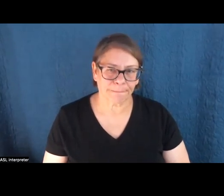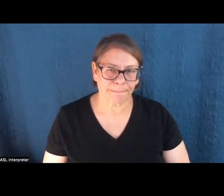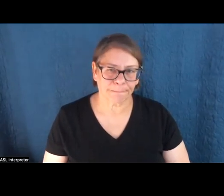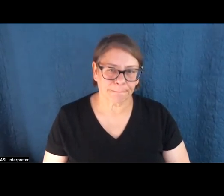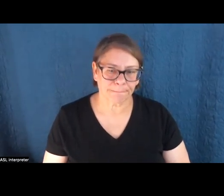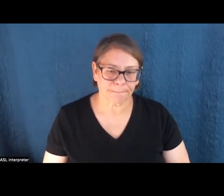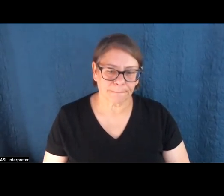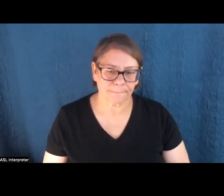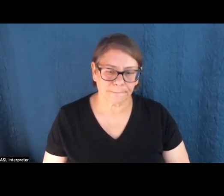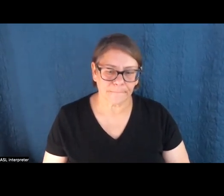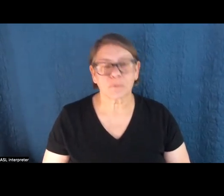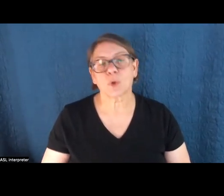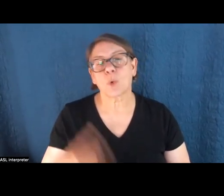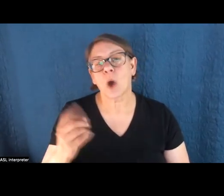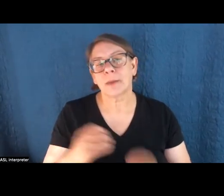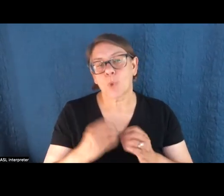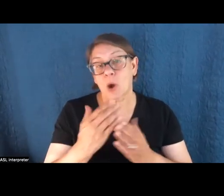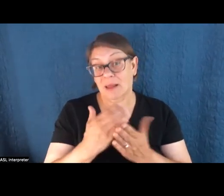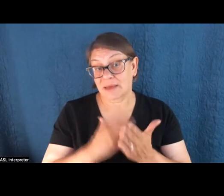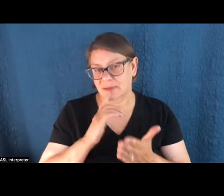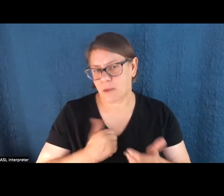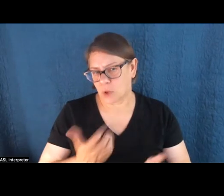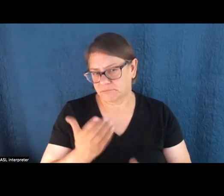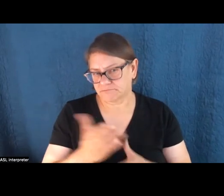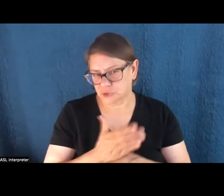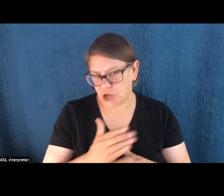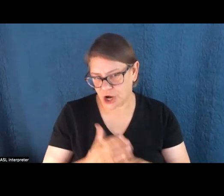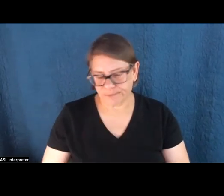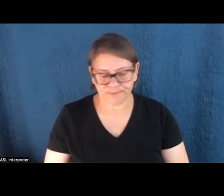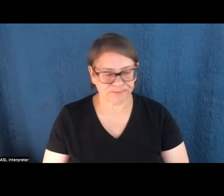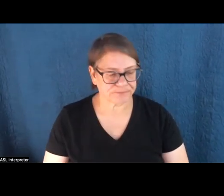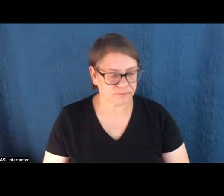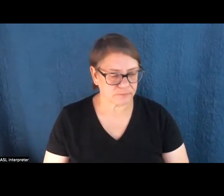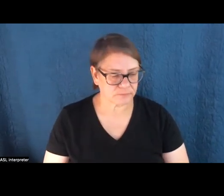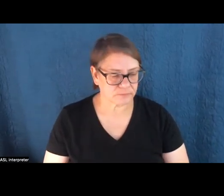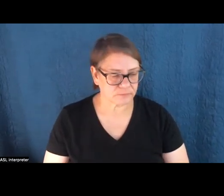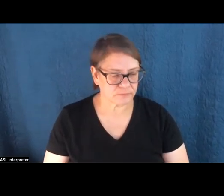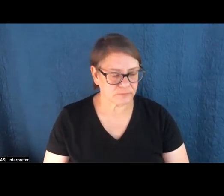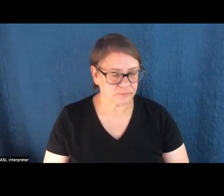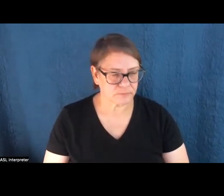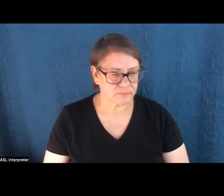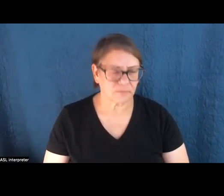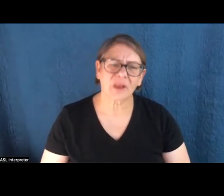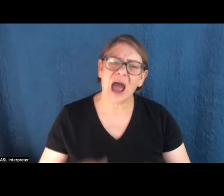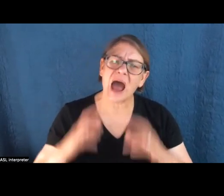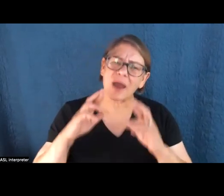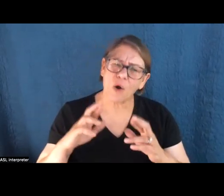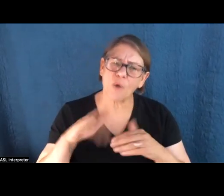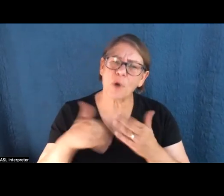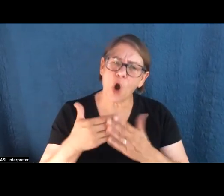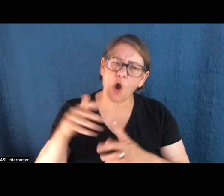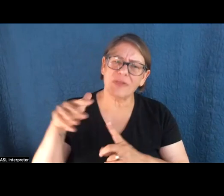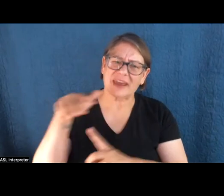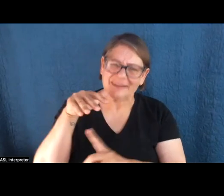So one, one more lesson here that I'll, I'll share, which is that as much as I hope that all of the environmental journalists